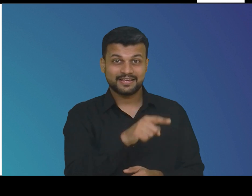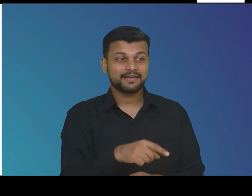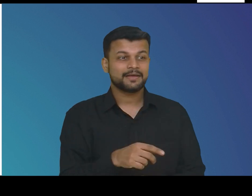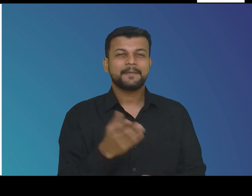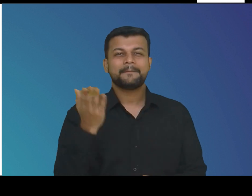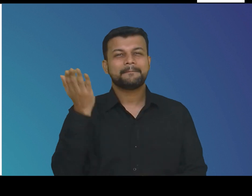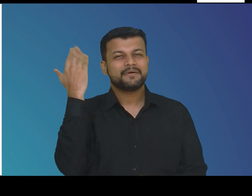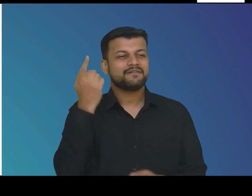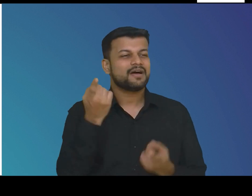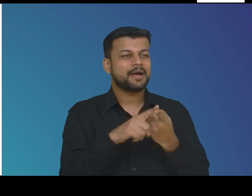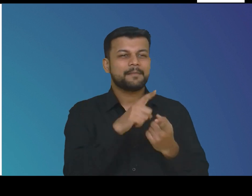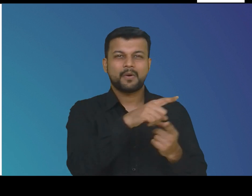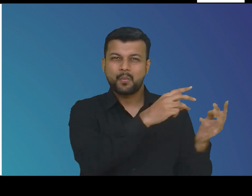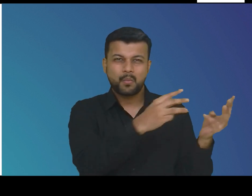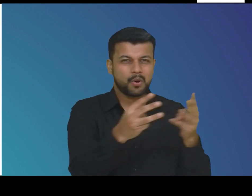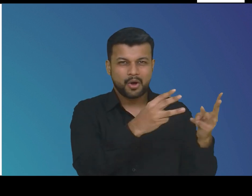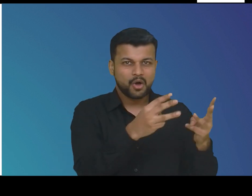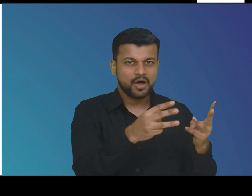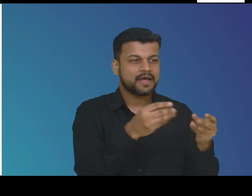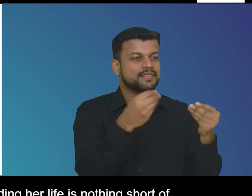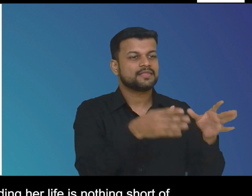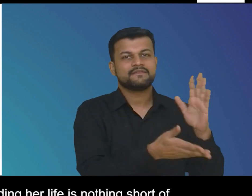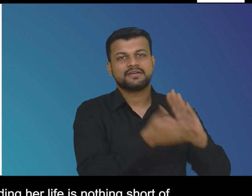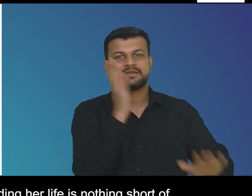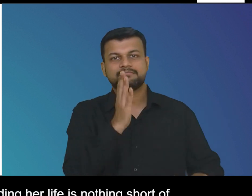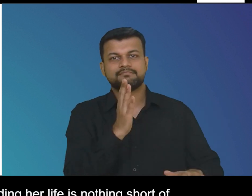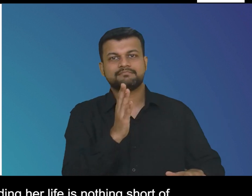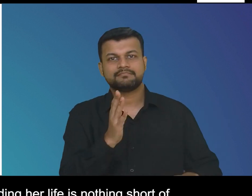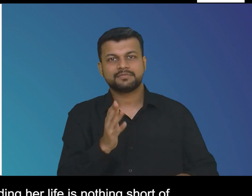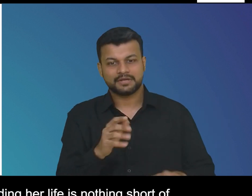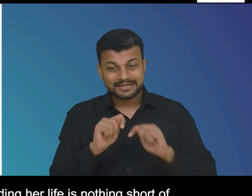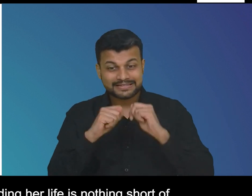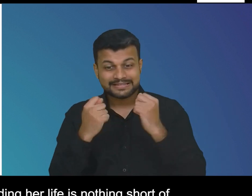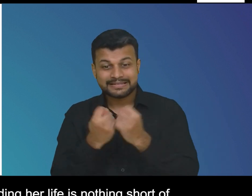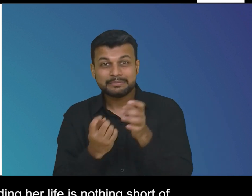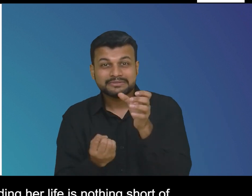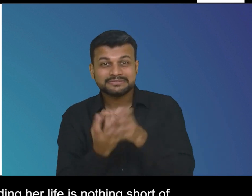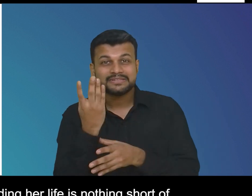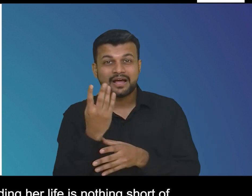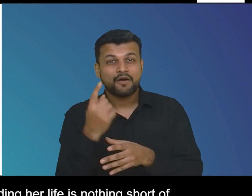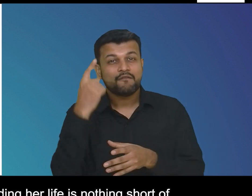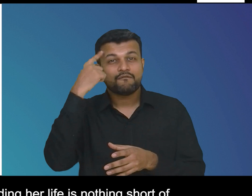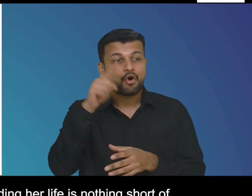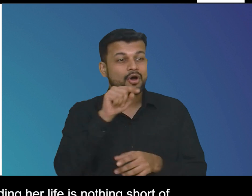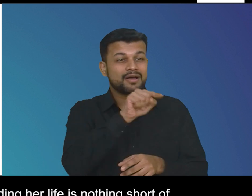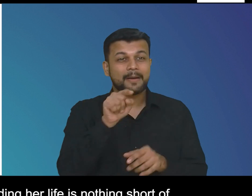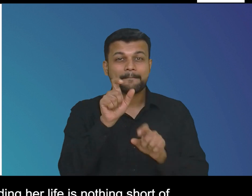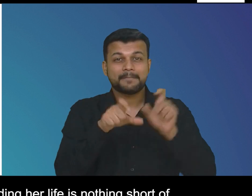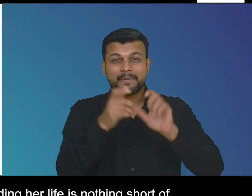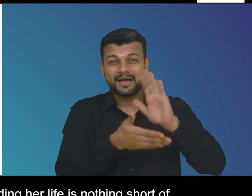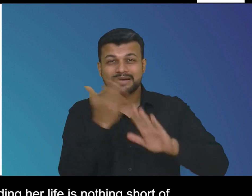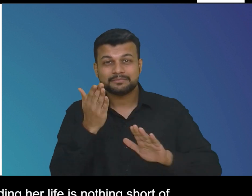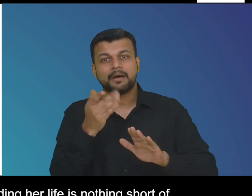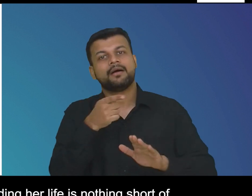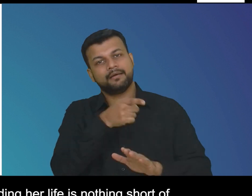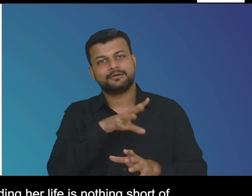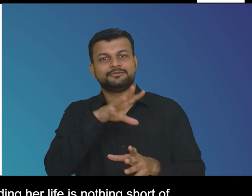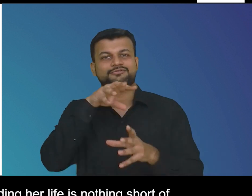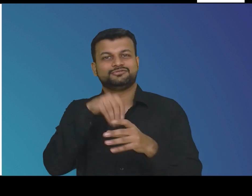atrophied arm in a war-toned country zakya's determination in rebuilding her life is nothing short of wonder